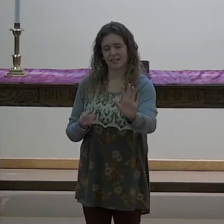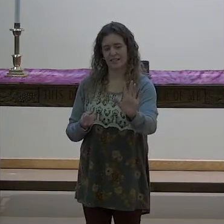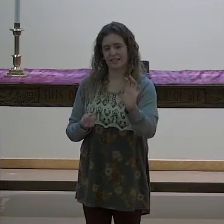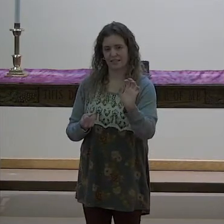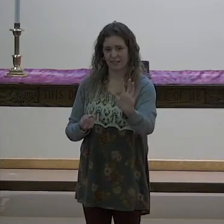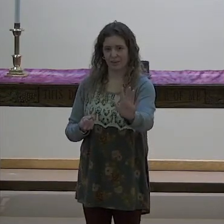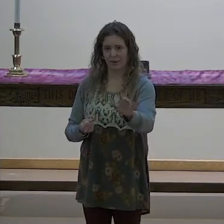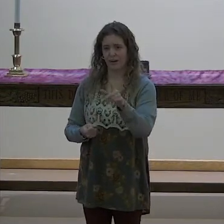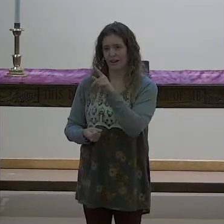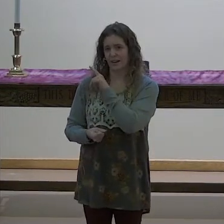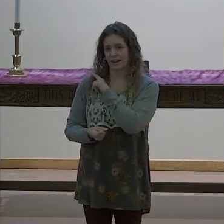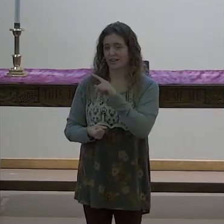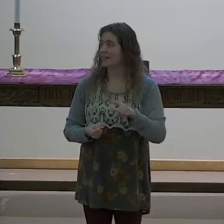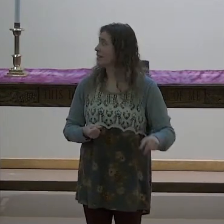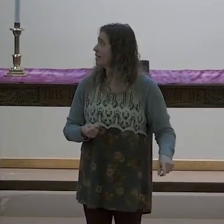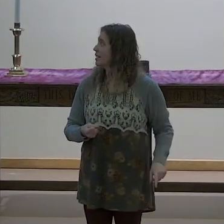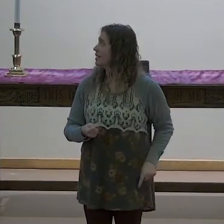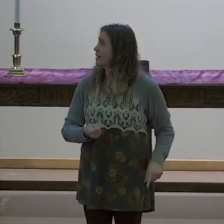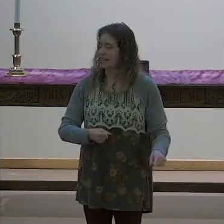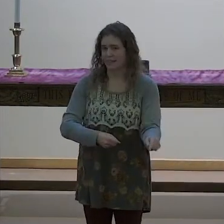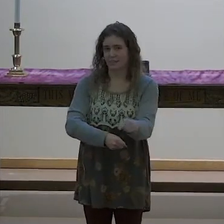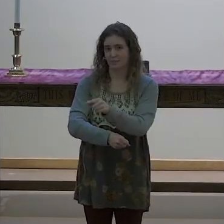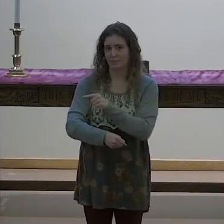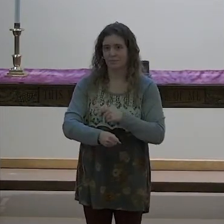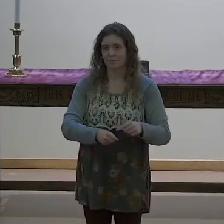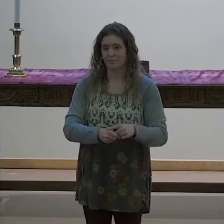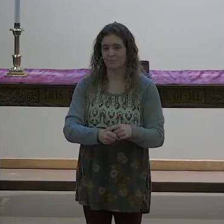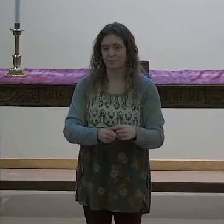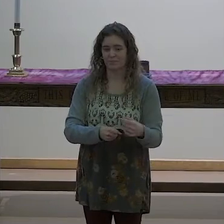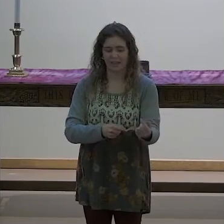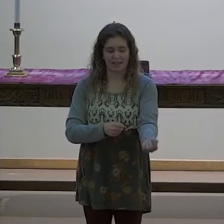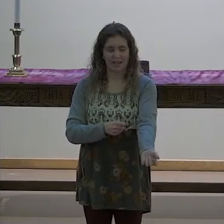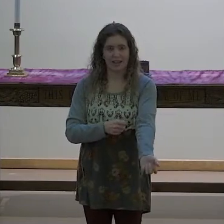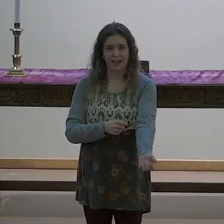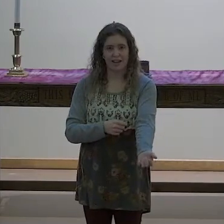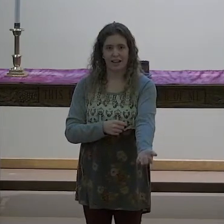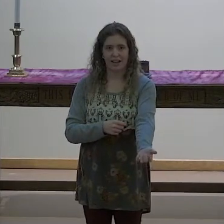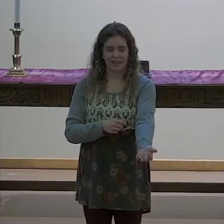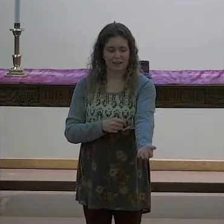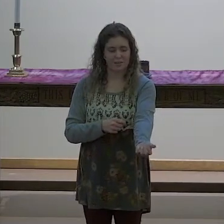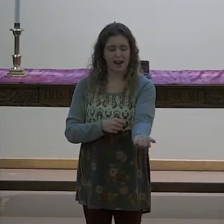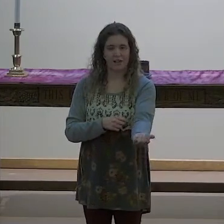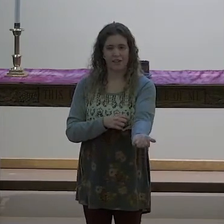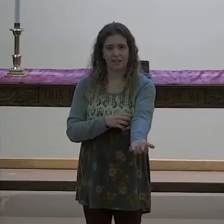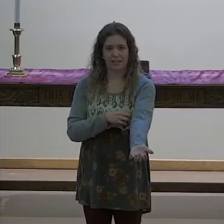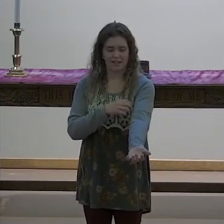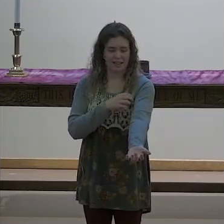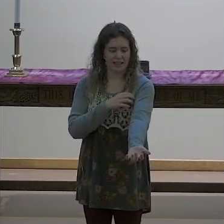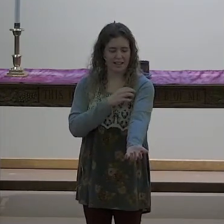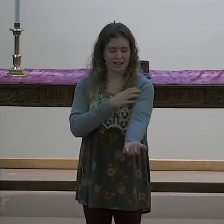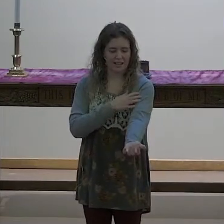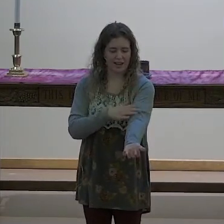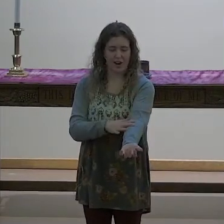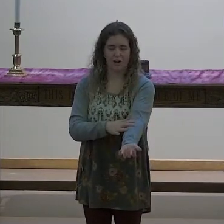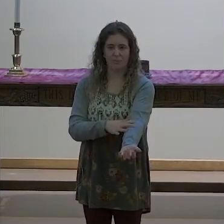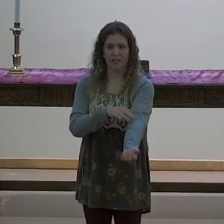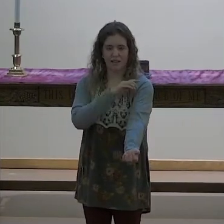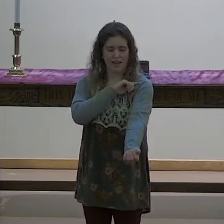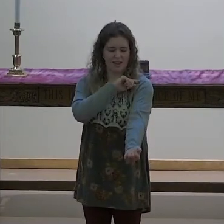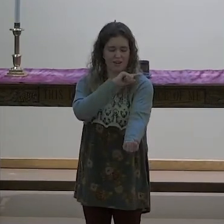your kingdom and then power is like an arm and